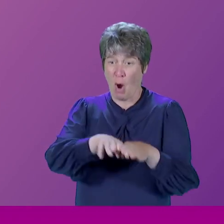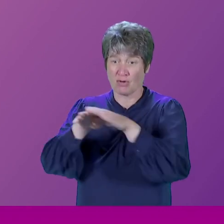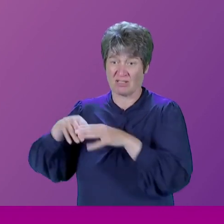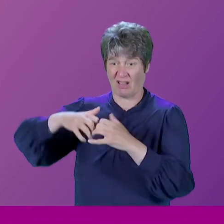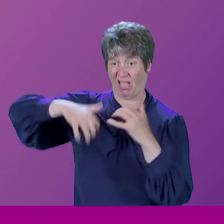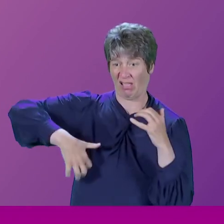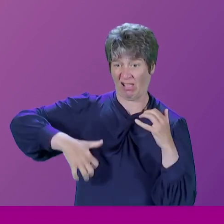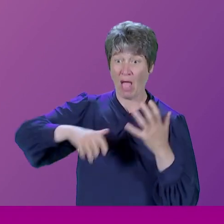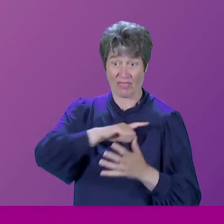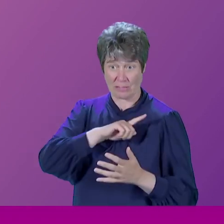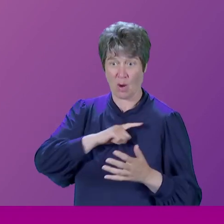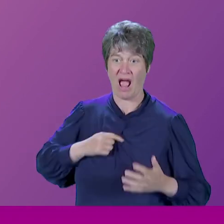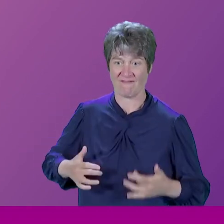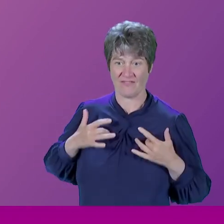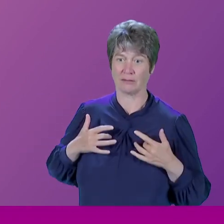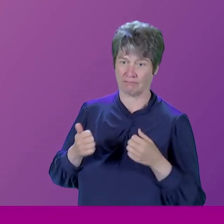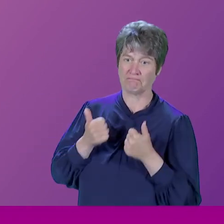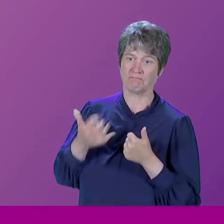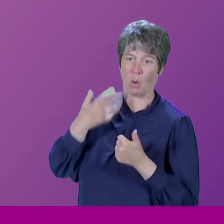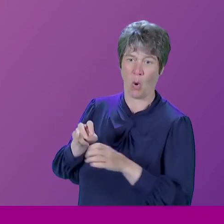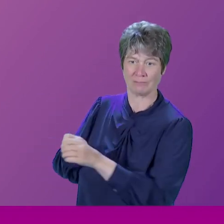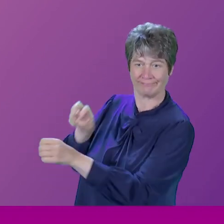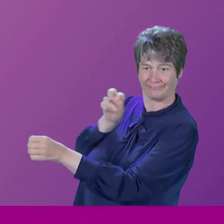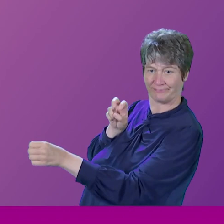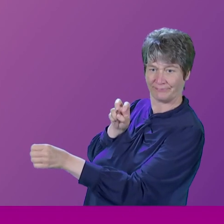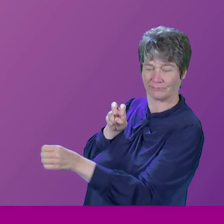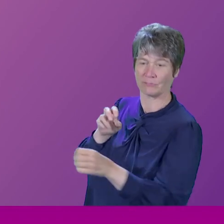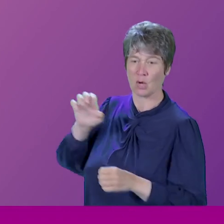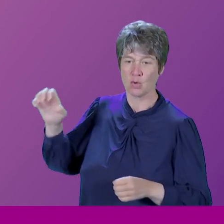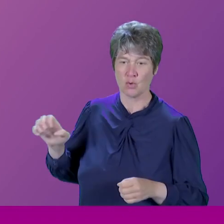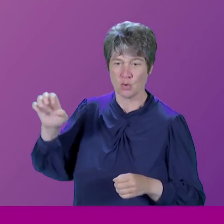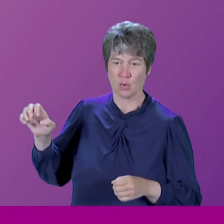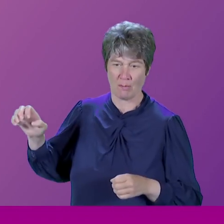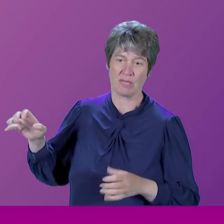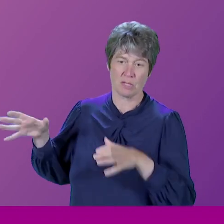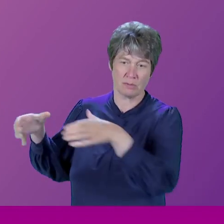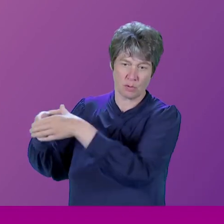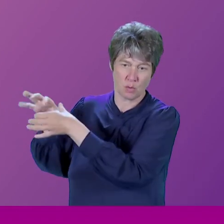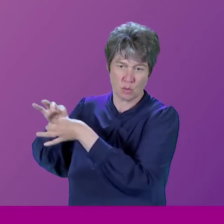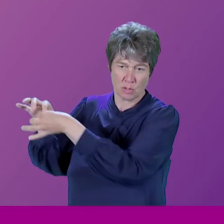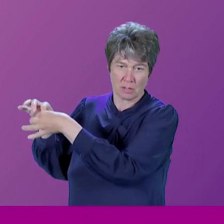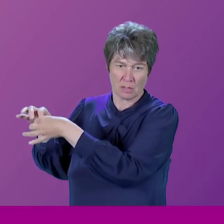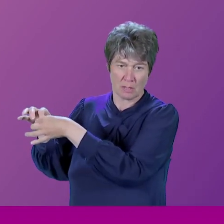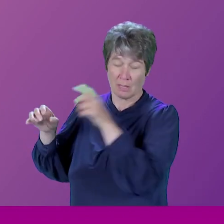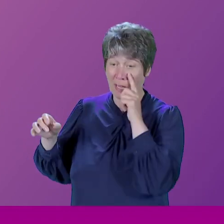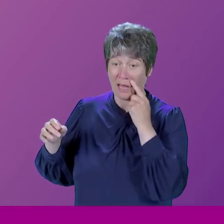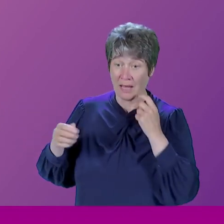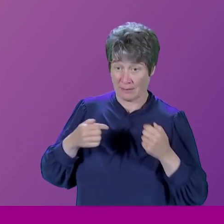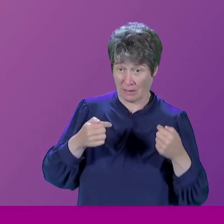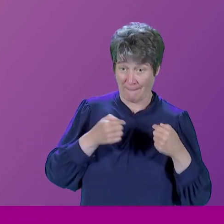leaving the European Union. But my reason for thinking that was not that I was a little Englander, rather the